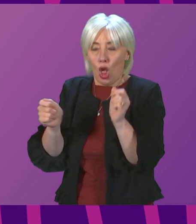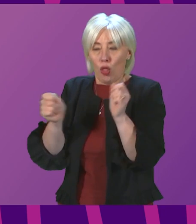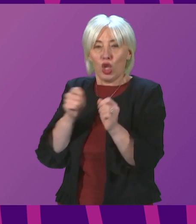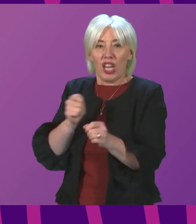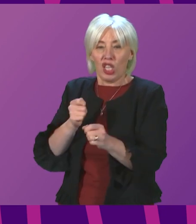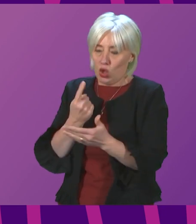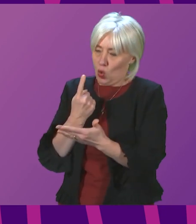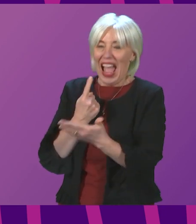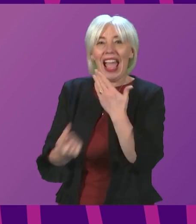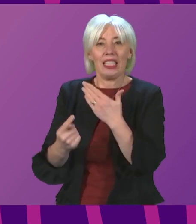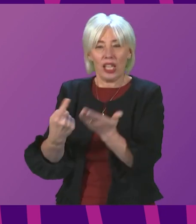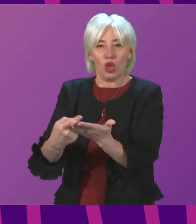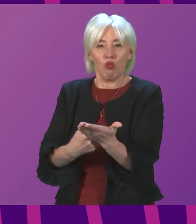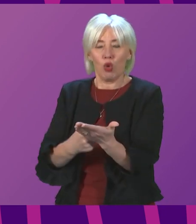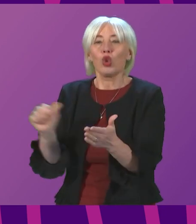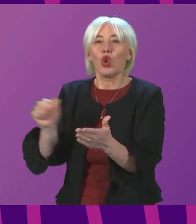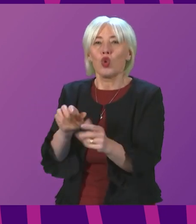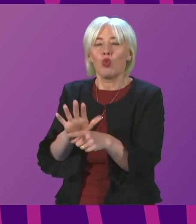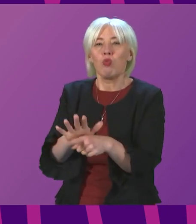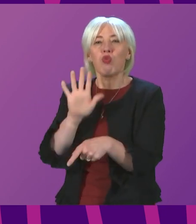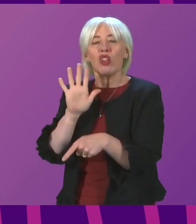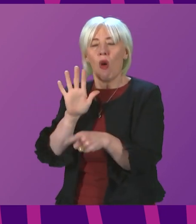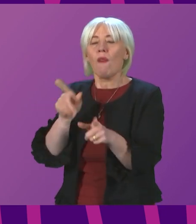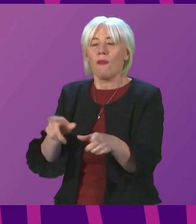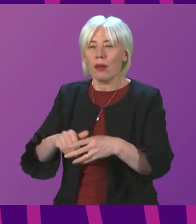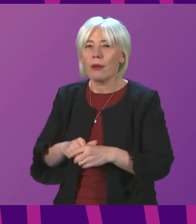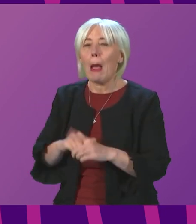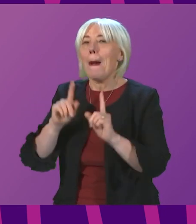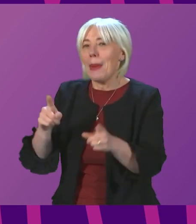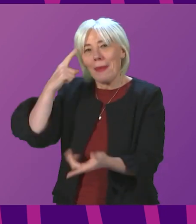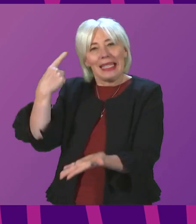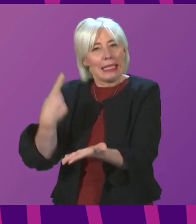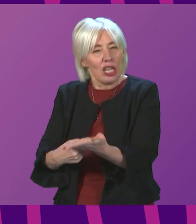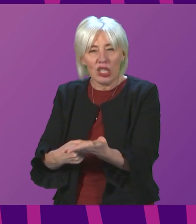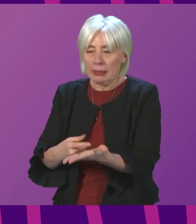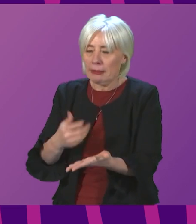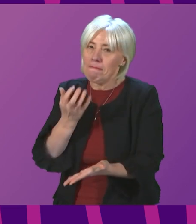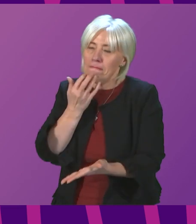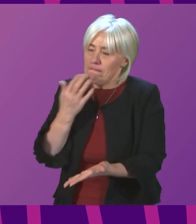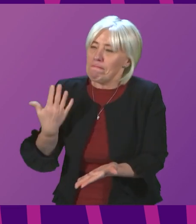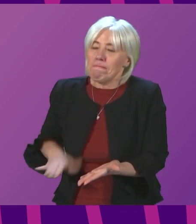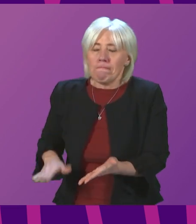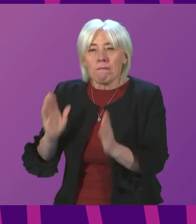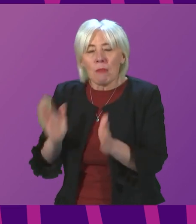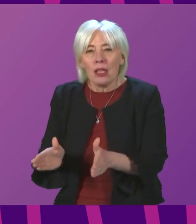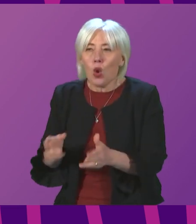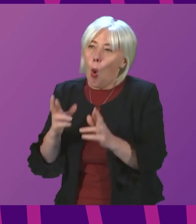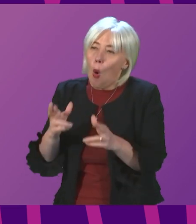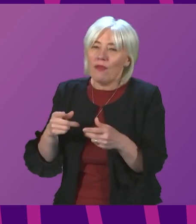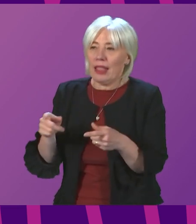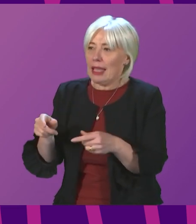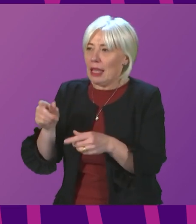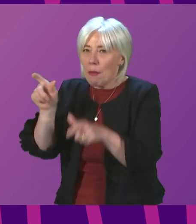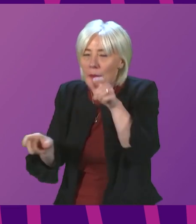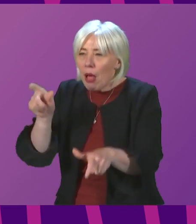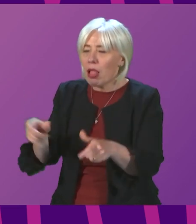will help alleviate some of the pressure. However, where such decisions do prove necessary, I hope members and indeed the wider public